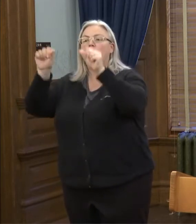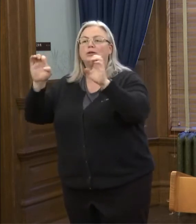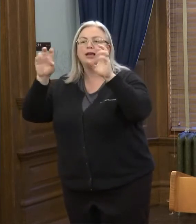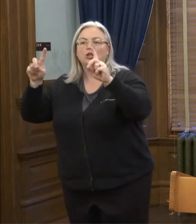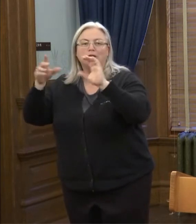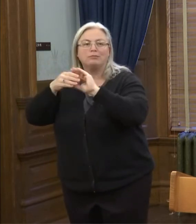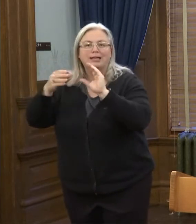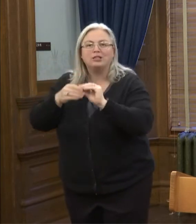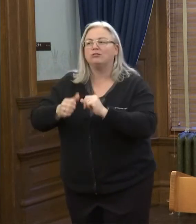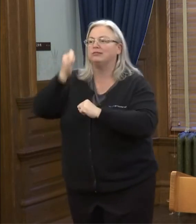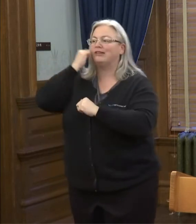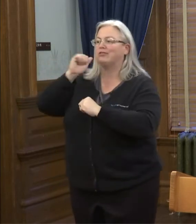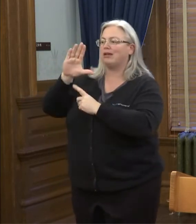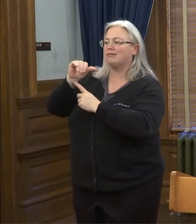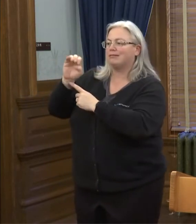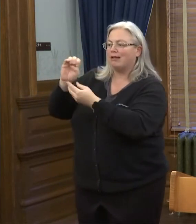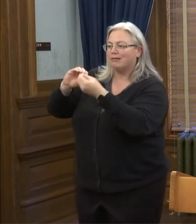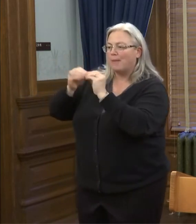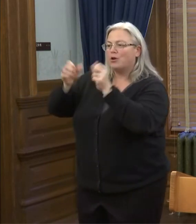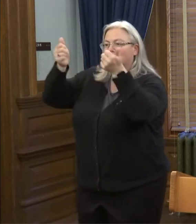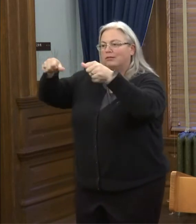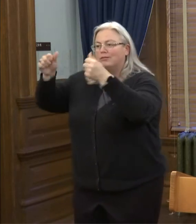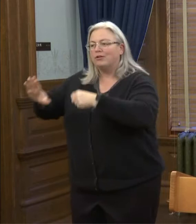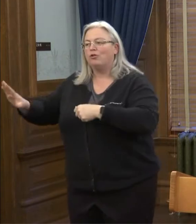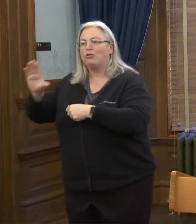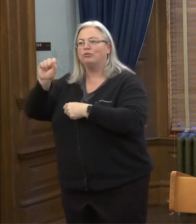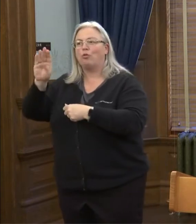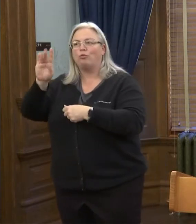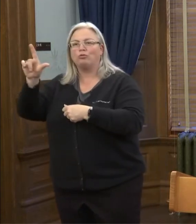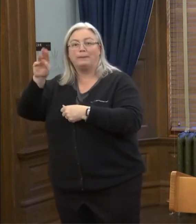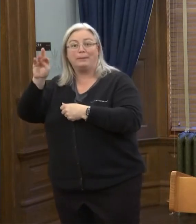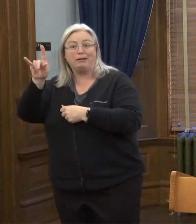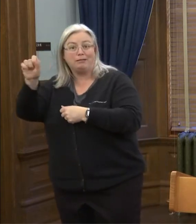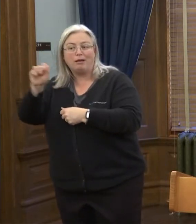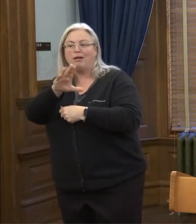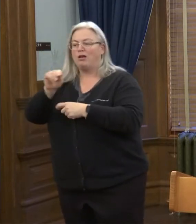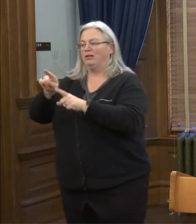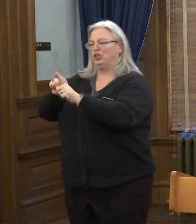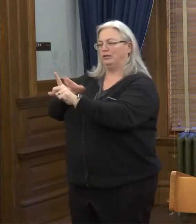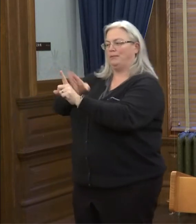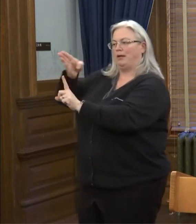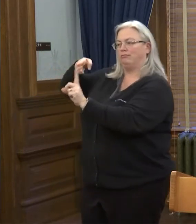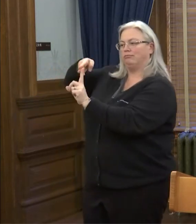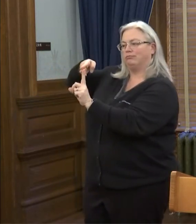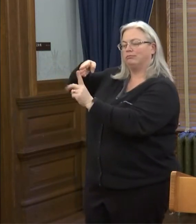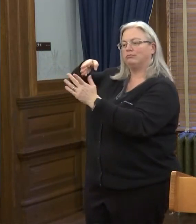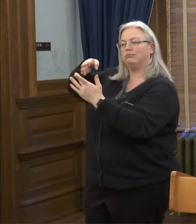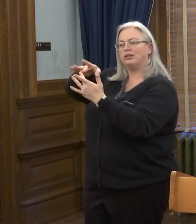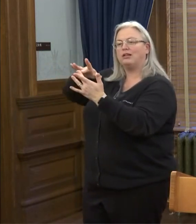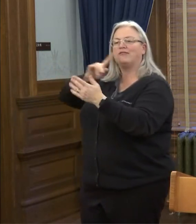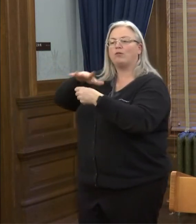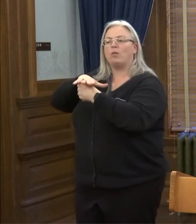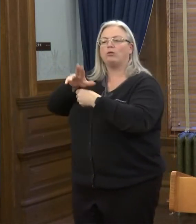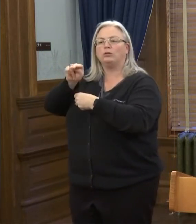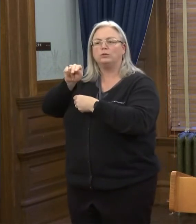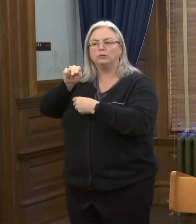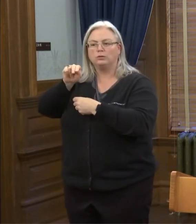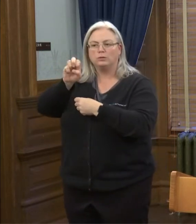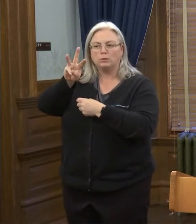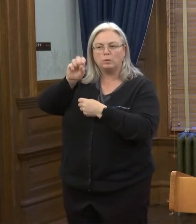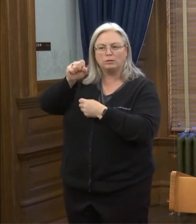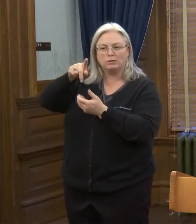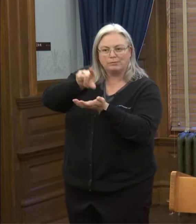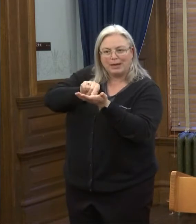daily case numbers on social media and serves as the main contact for local newspapers and radio stations